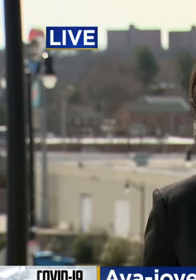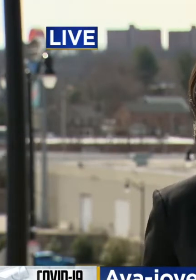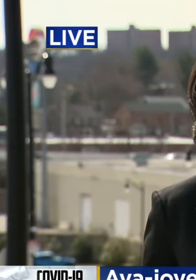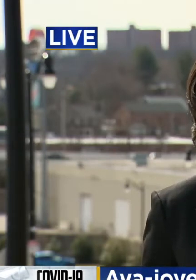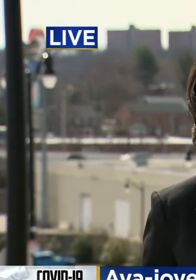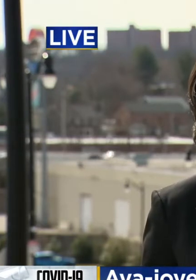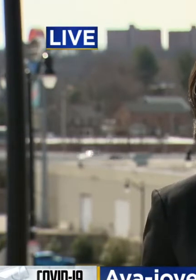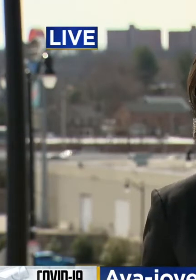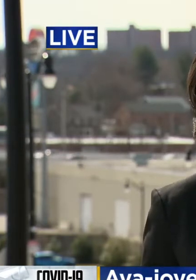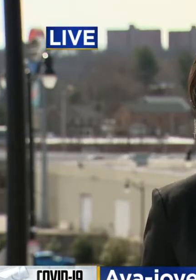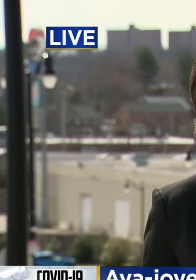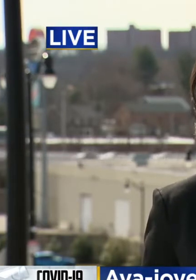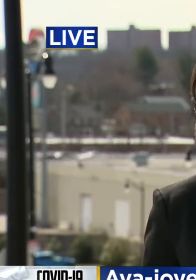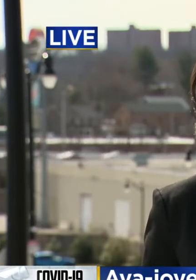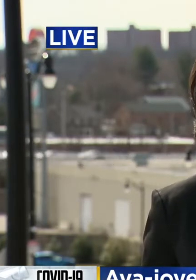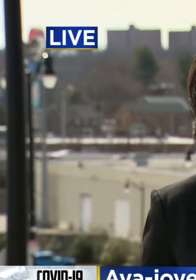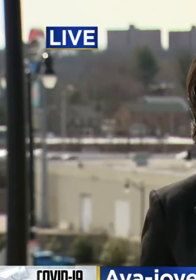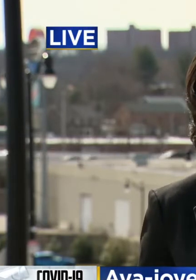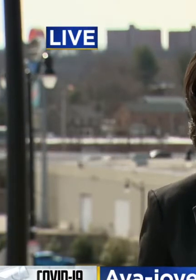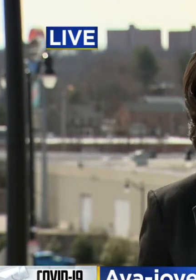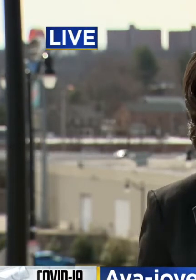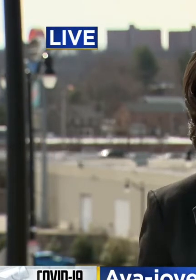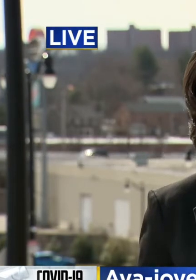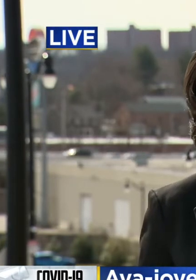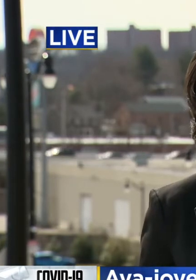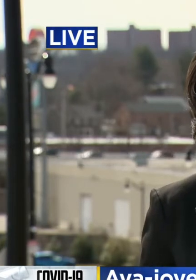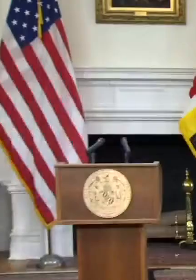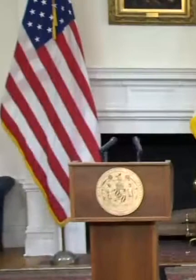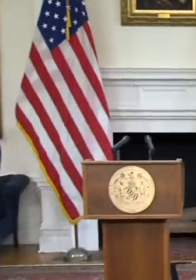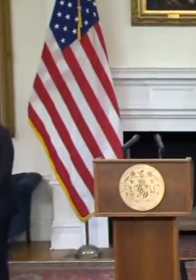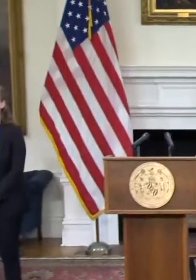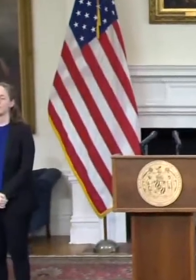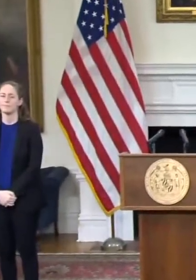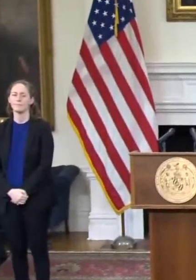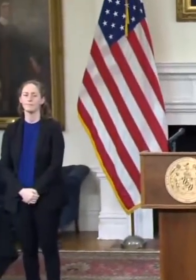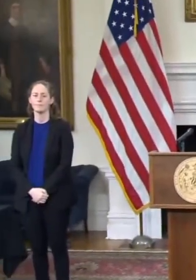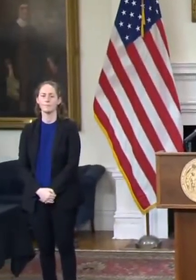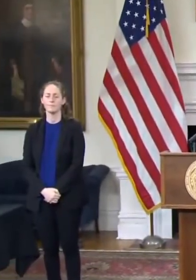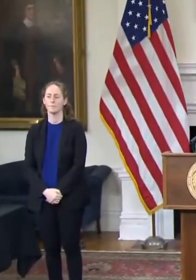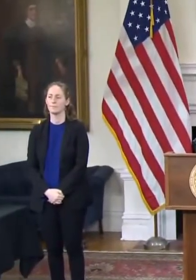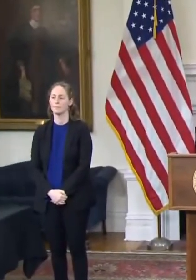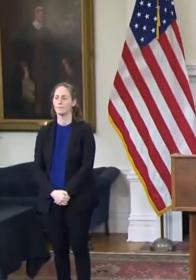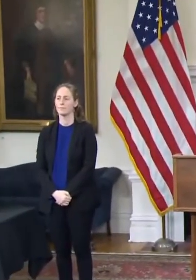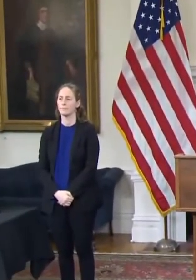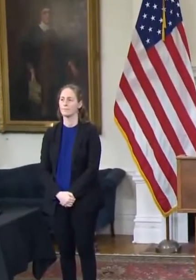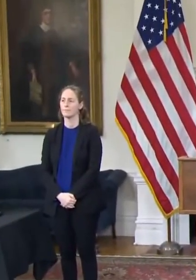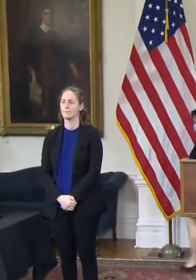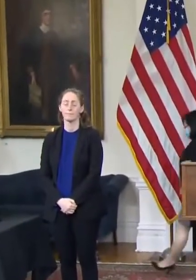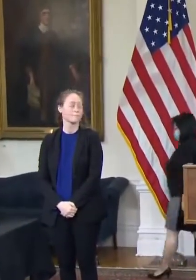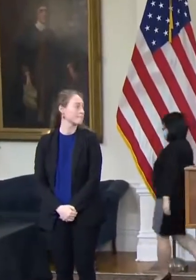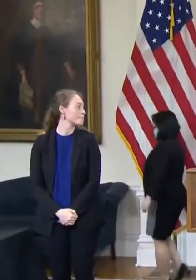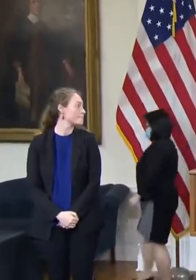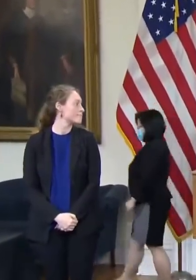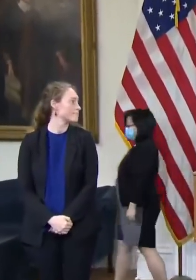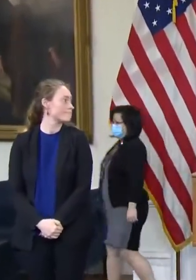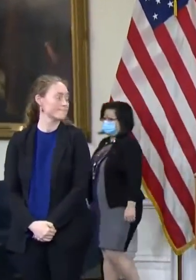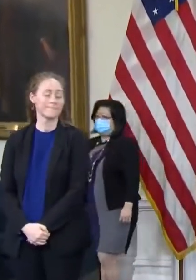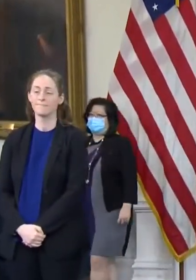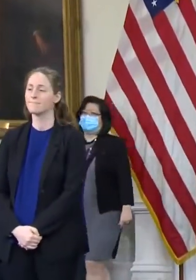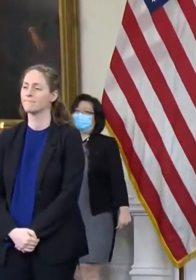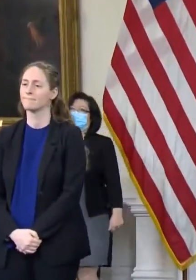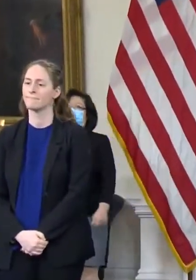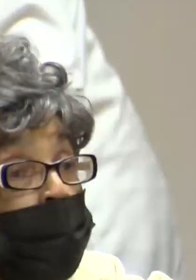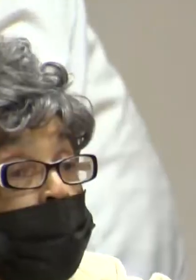sites, they will be doubled by the end of April. Today, Governor Larry Hogan announced that 34% of